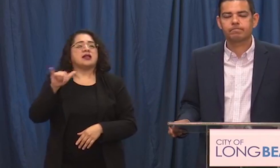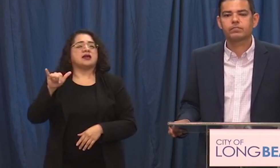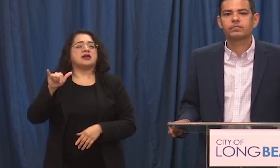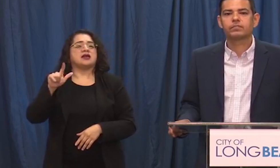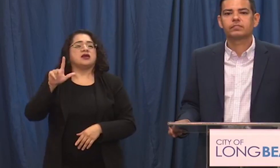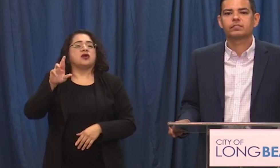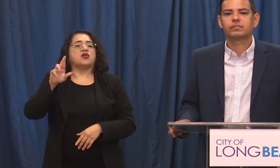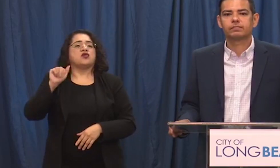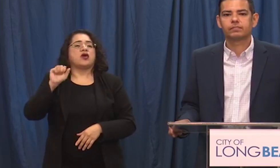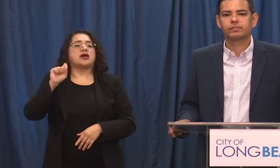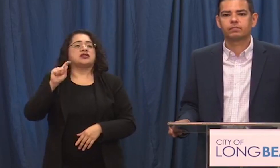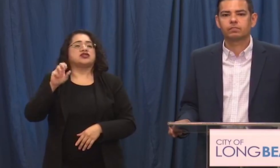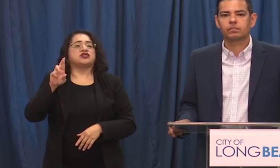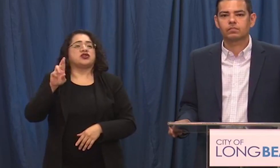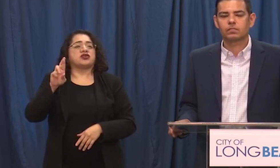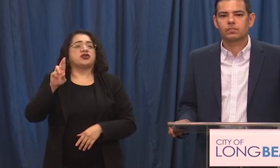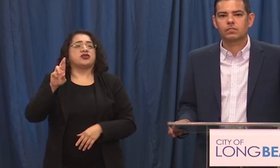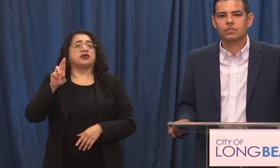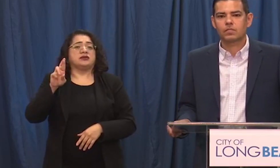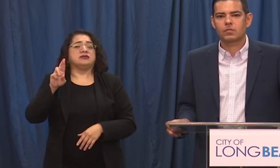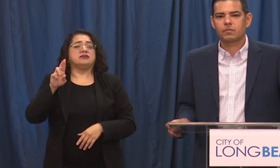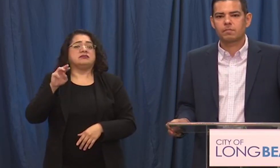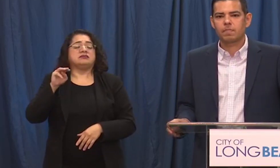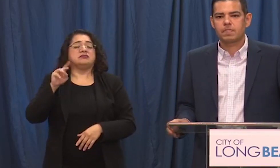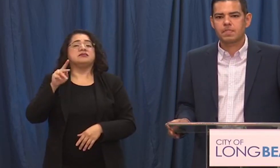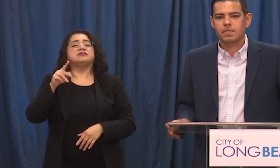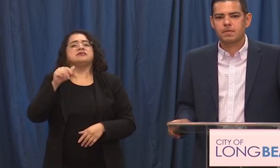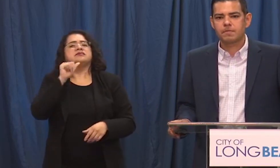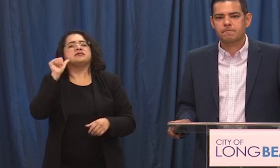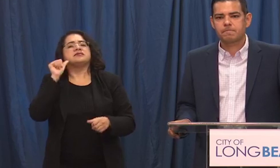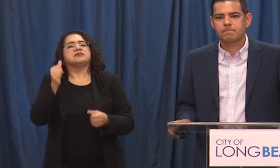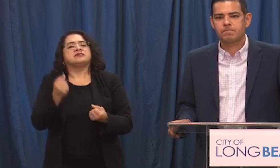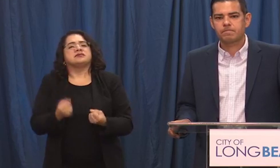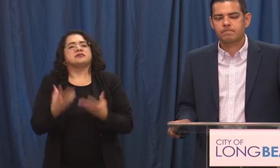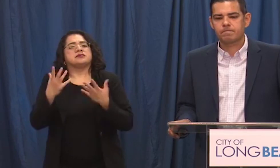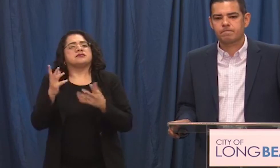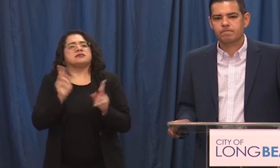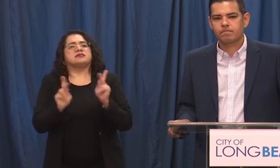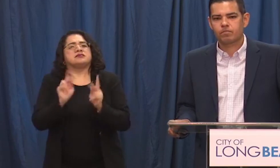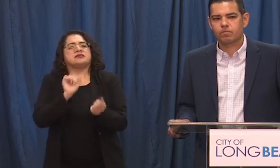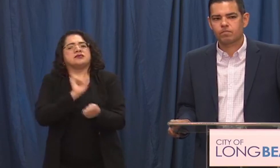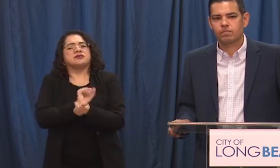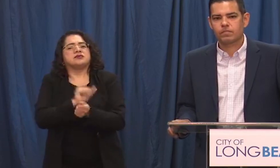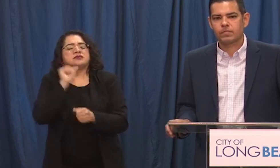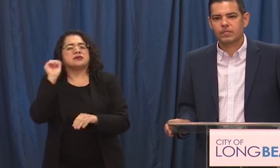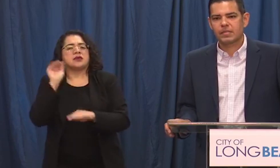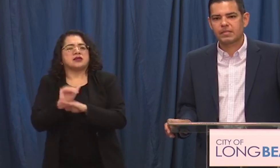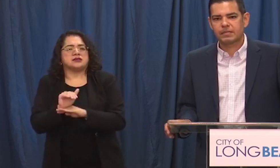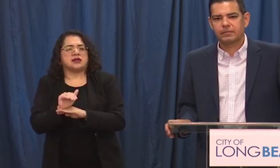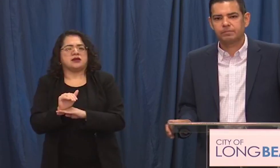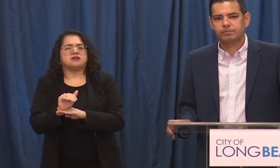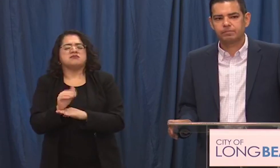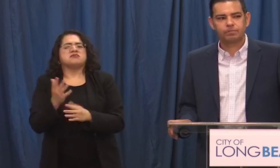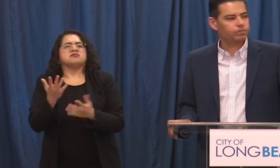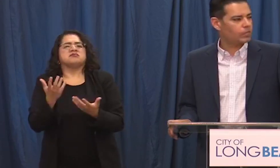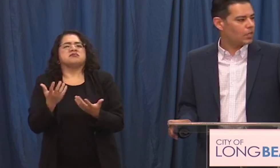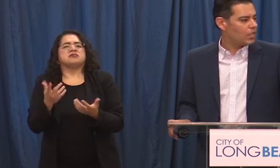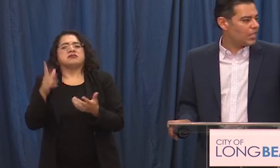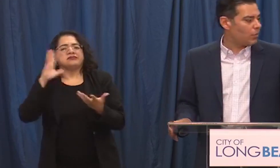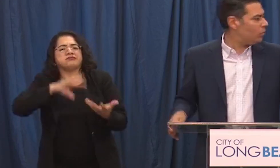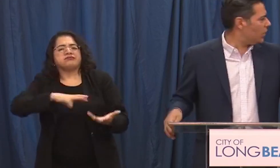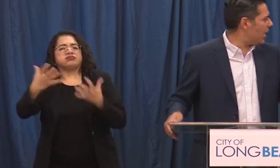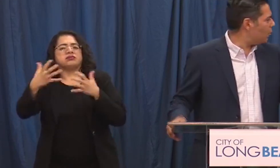thank you for having me um how many people were arrested last night uh roughly in regards to the protests and writing and curfew